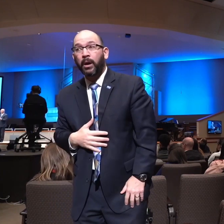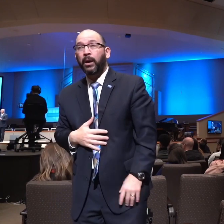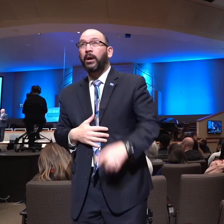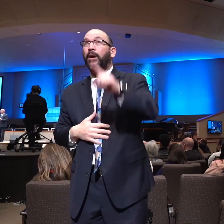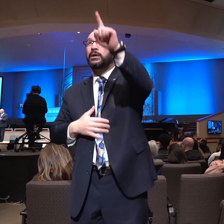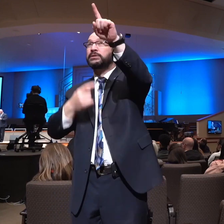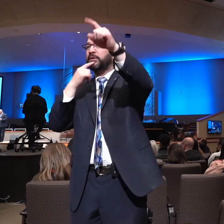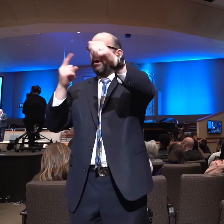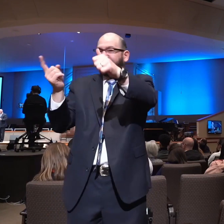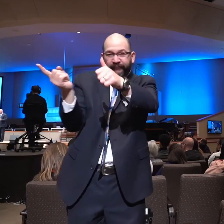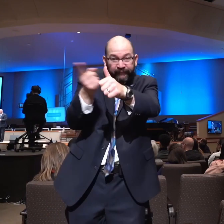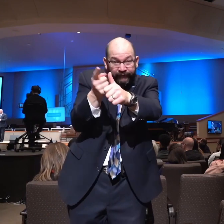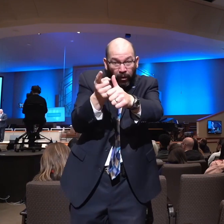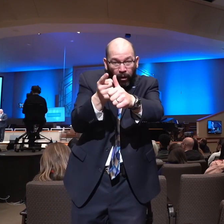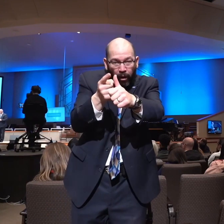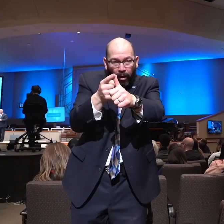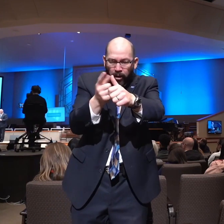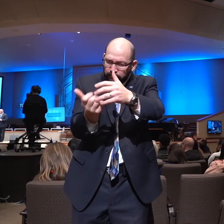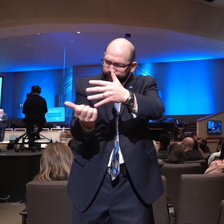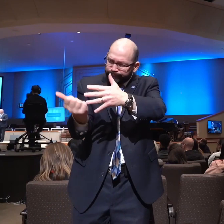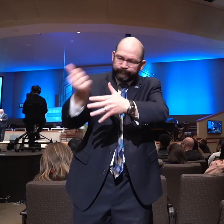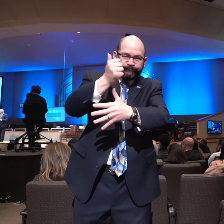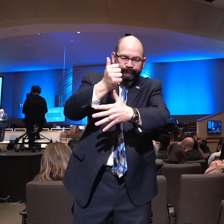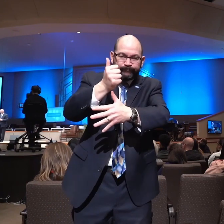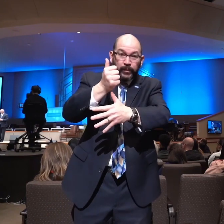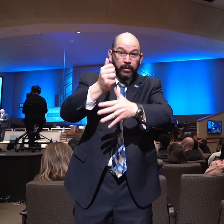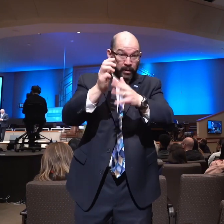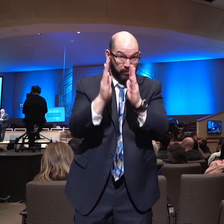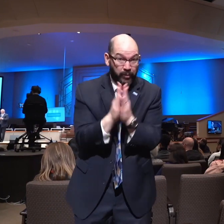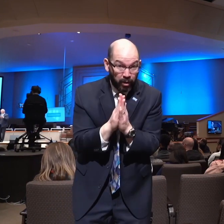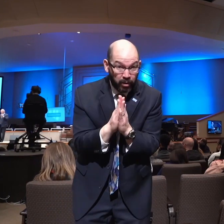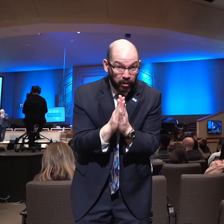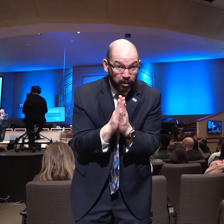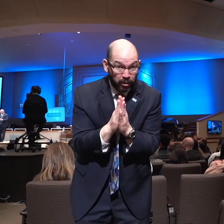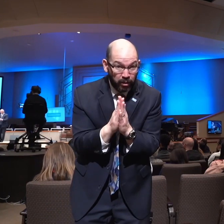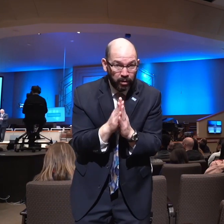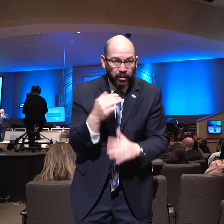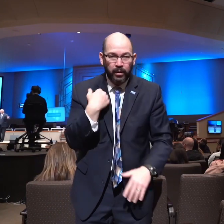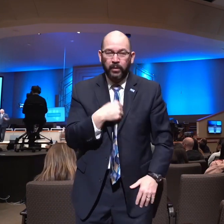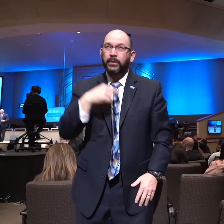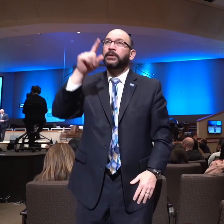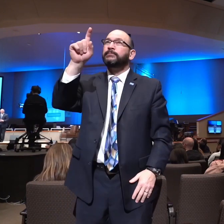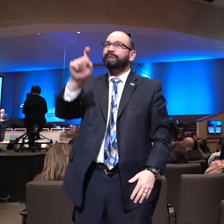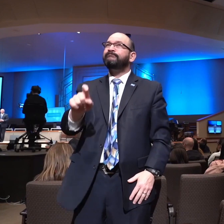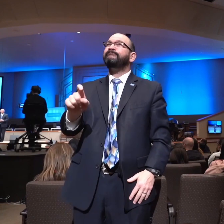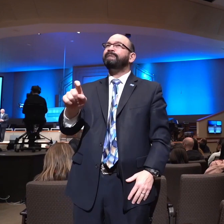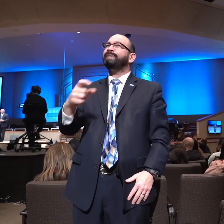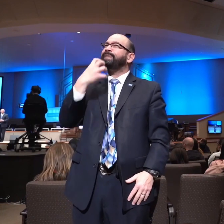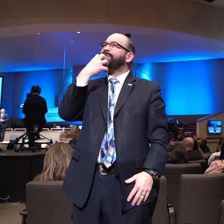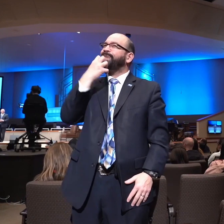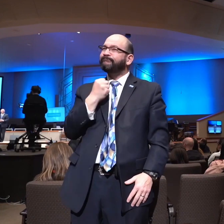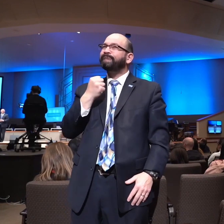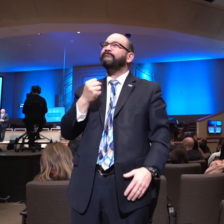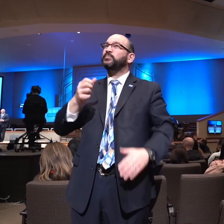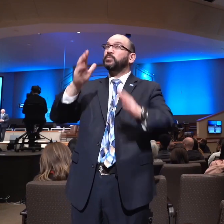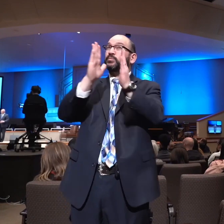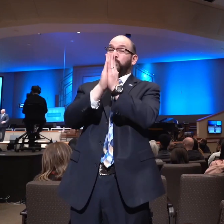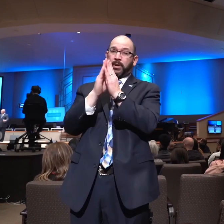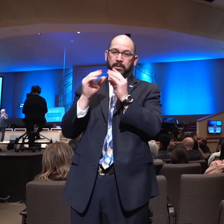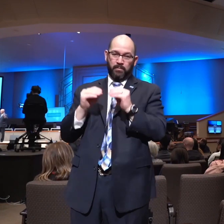all, prayer. And it must become a greater priority in many of our lives in 2022. We're talking